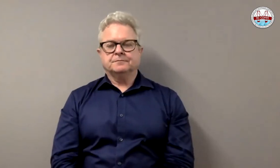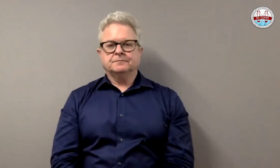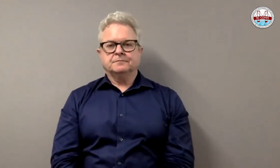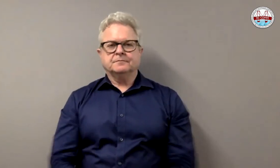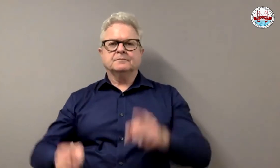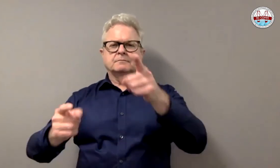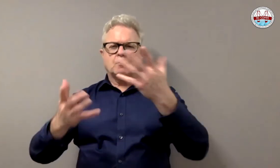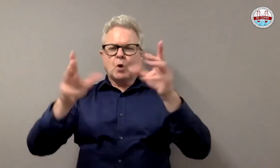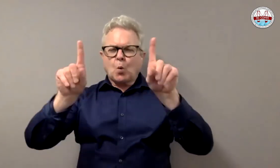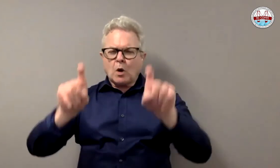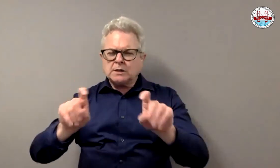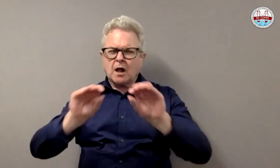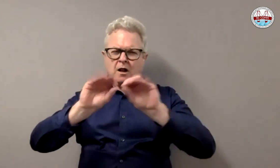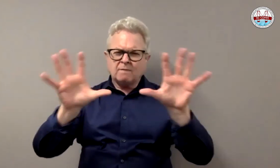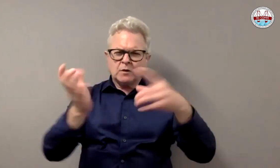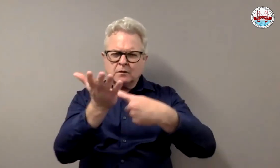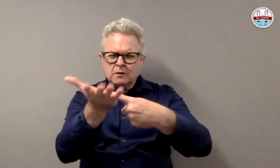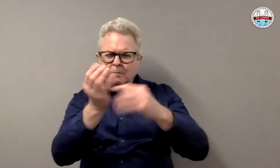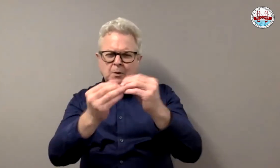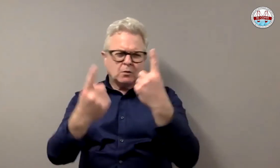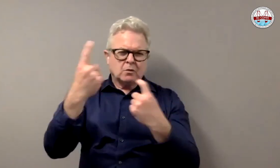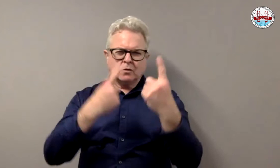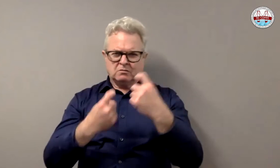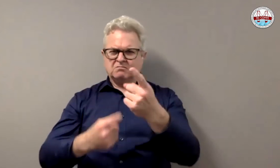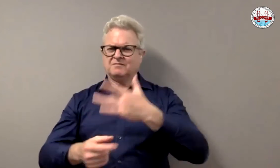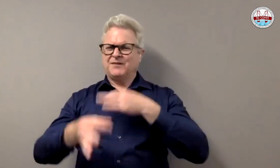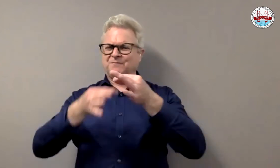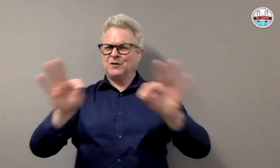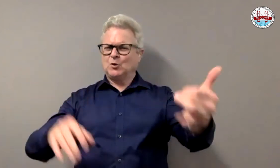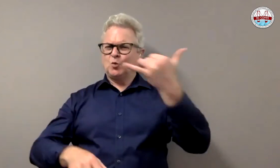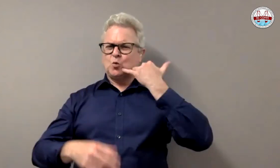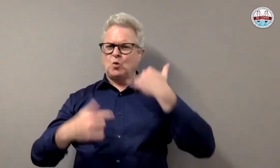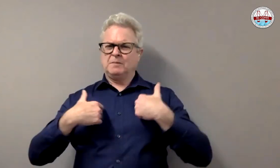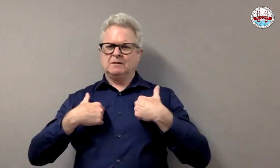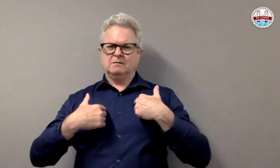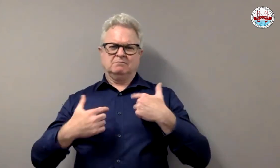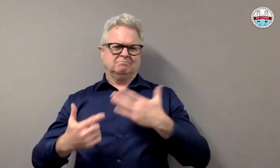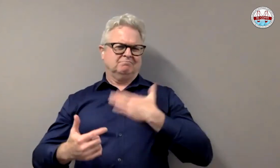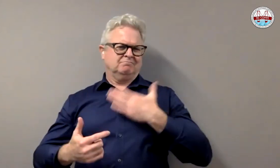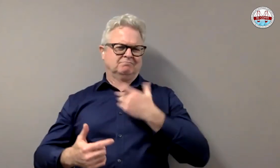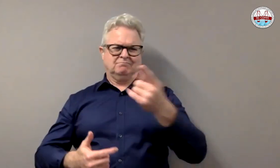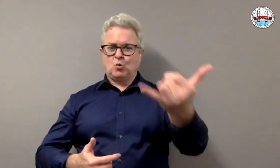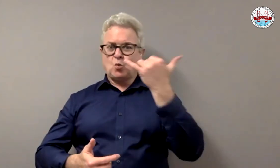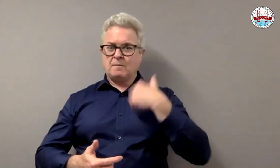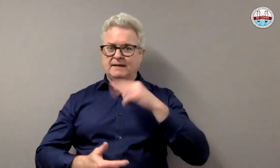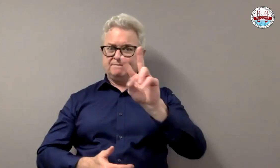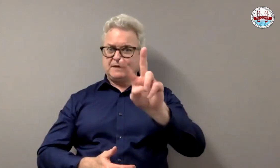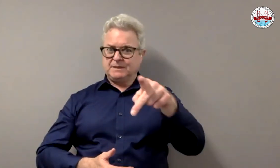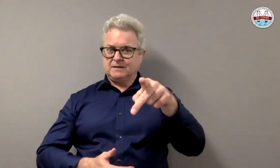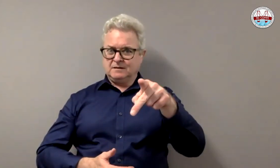any further. It's now based on county population. So if you need more clarification, feel free to contact me. I'll be more than happy